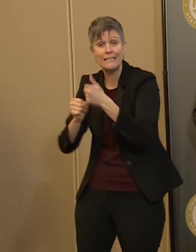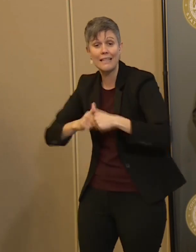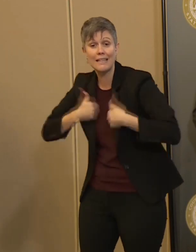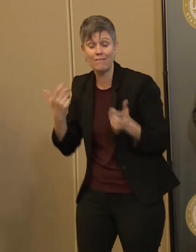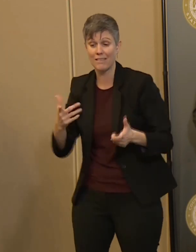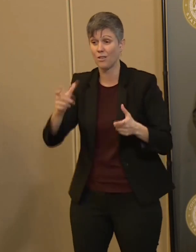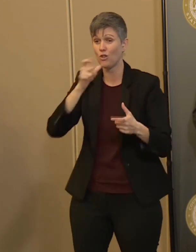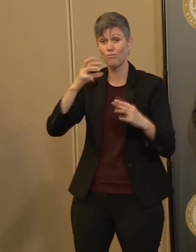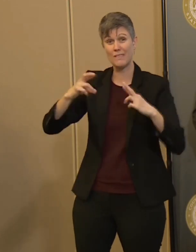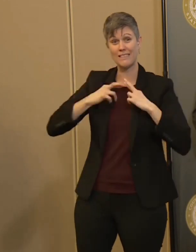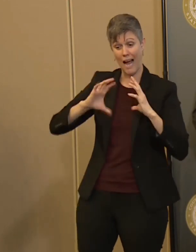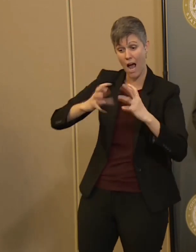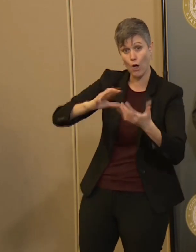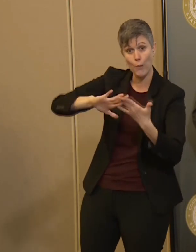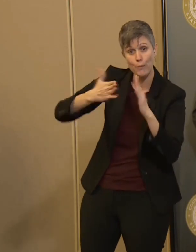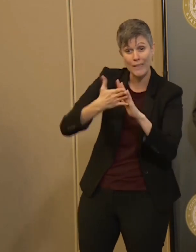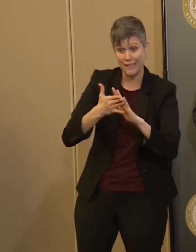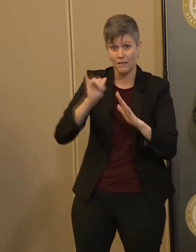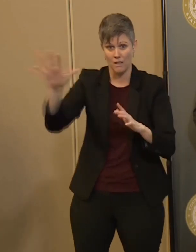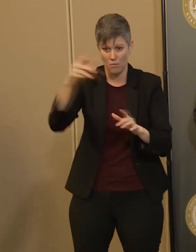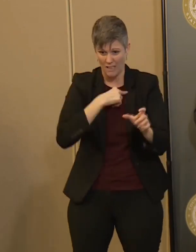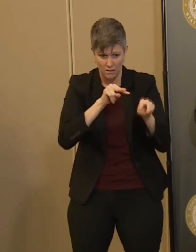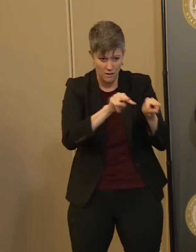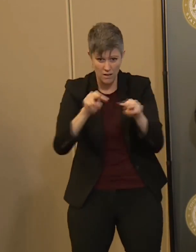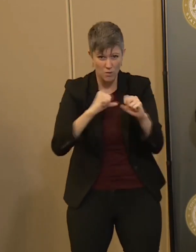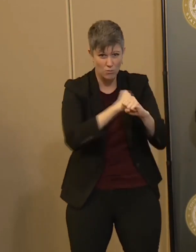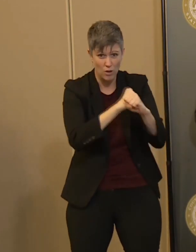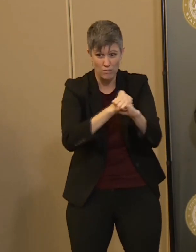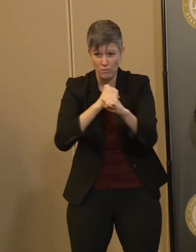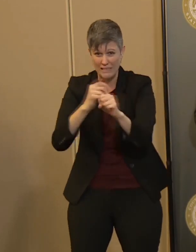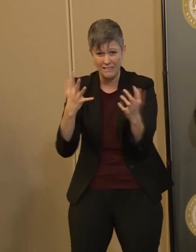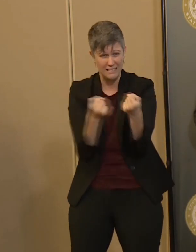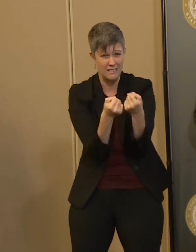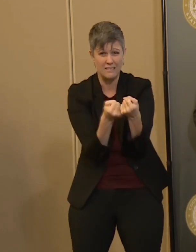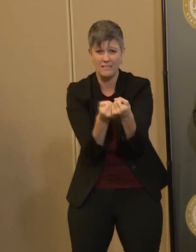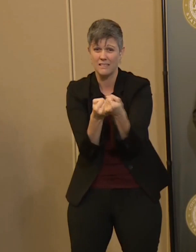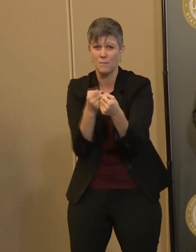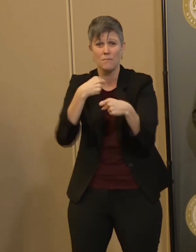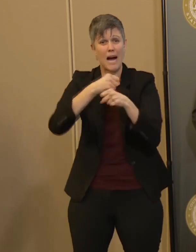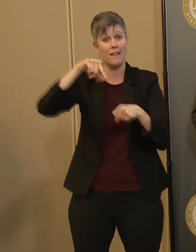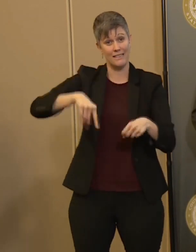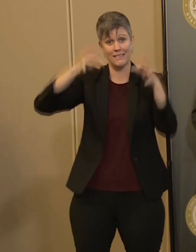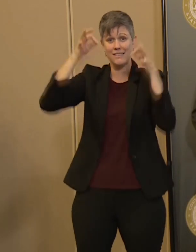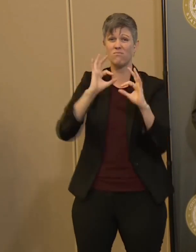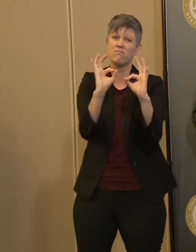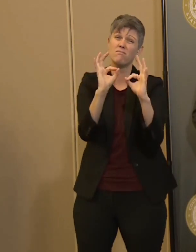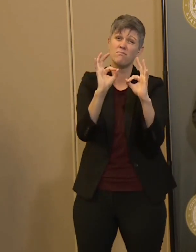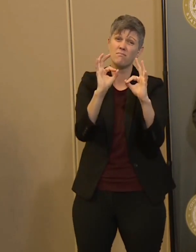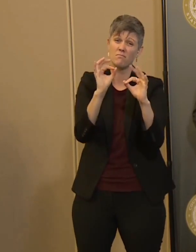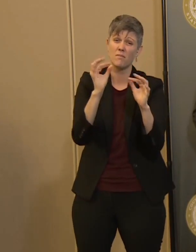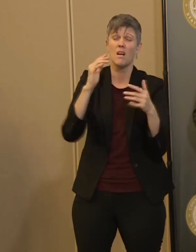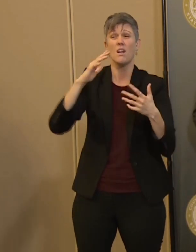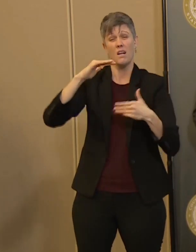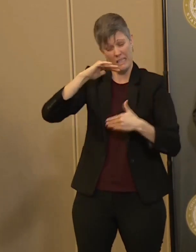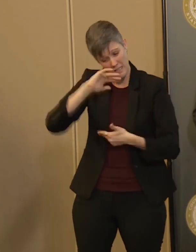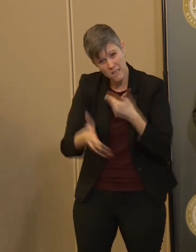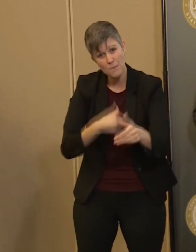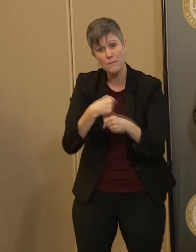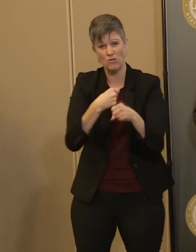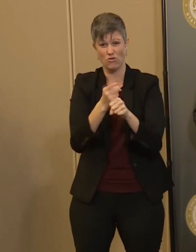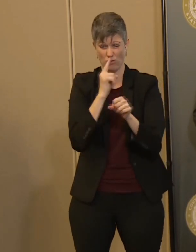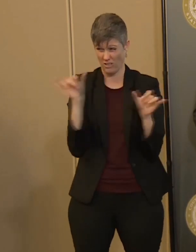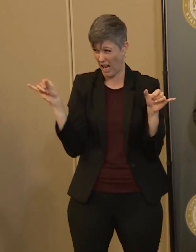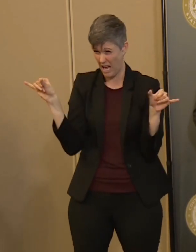communities. And that's why I stand behind this decision to go even further with stay home, stay